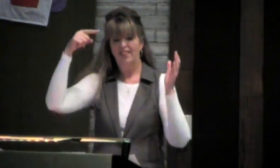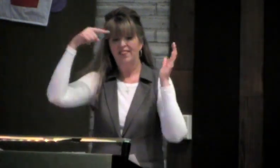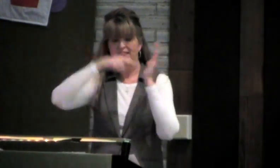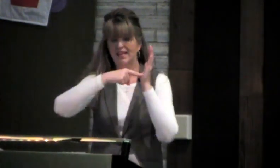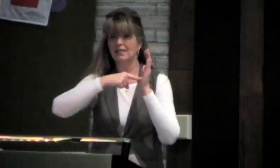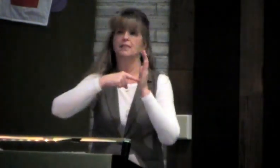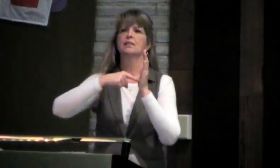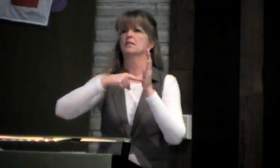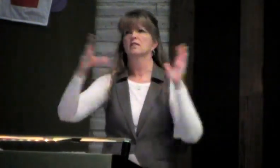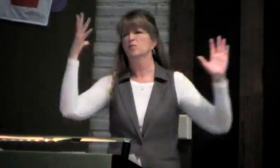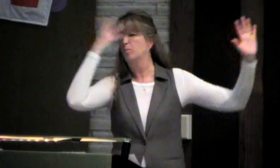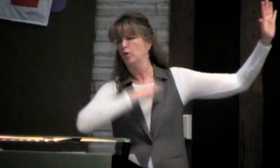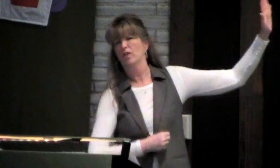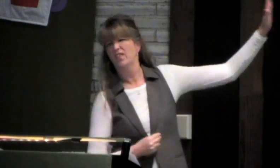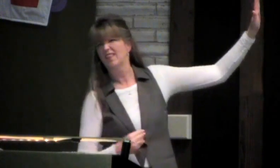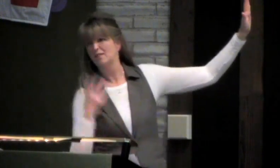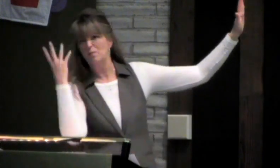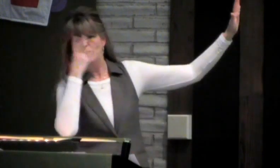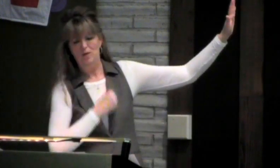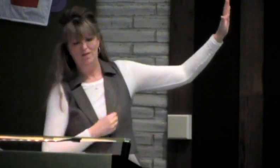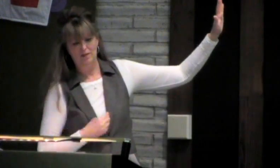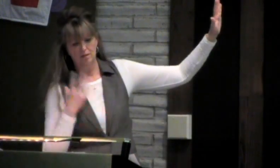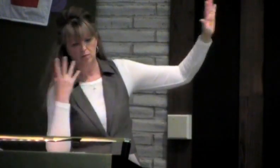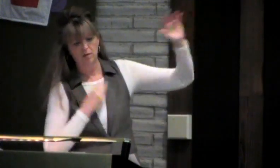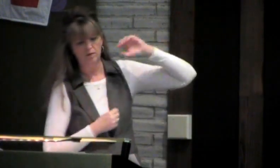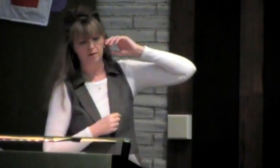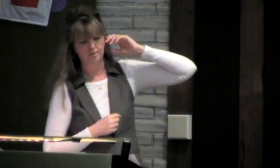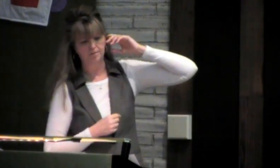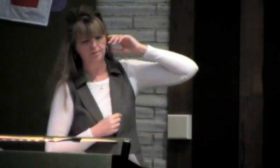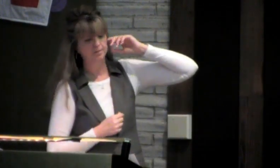the next verses say, and this is beautiful.